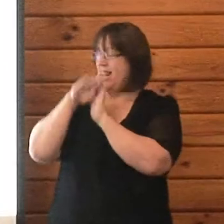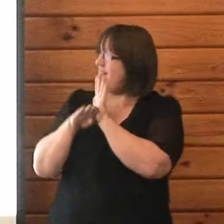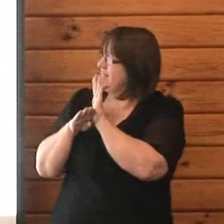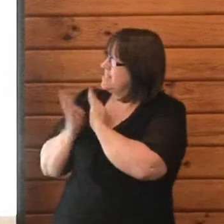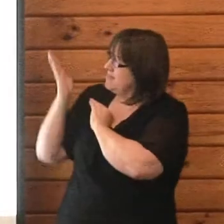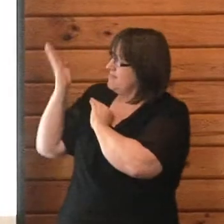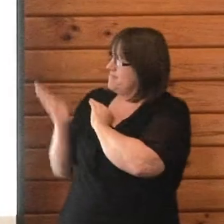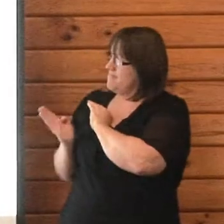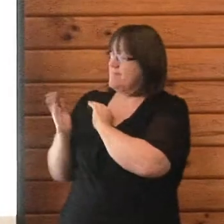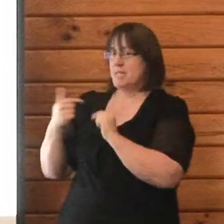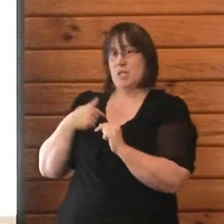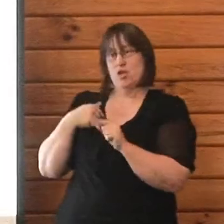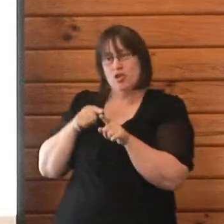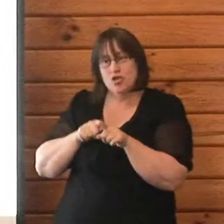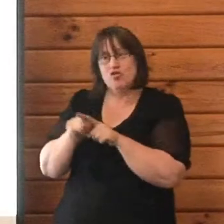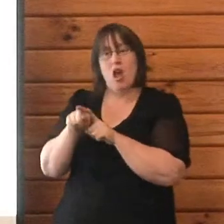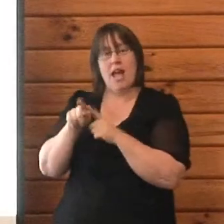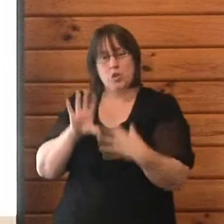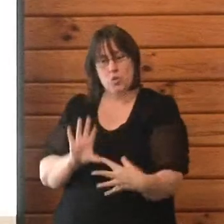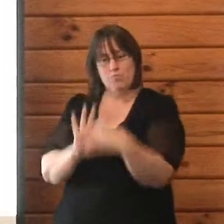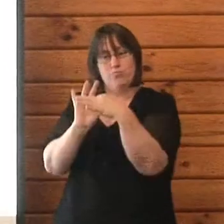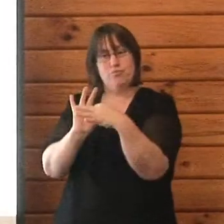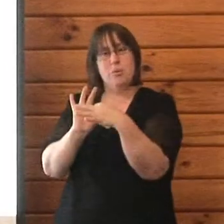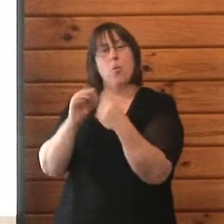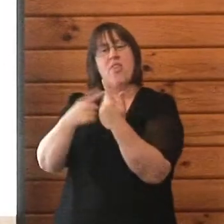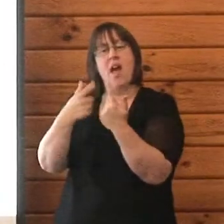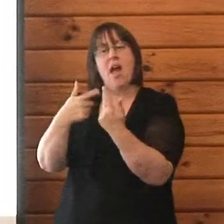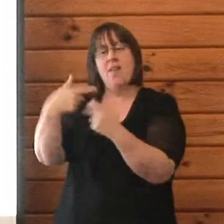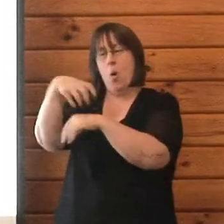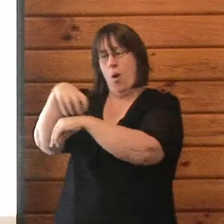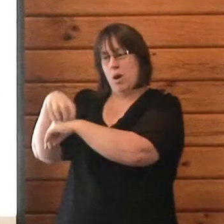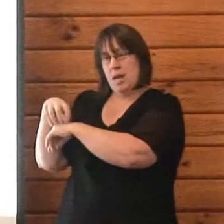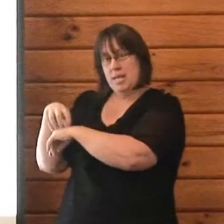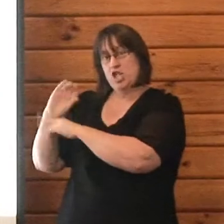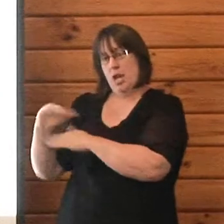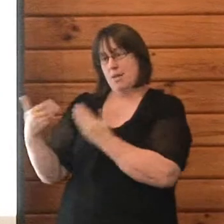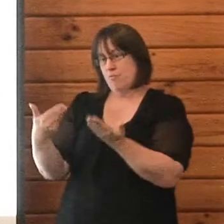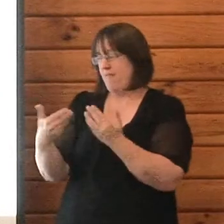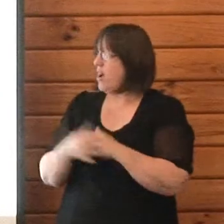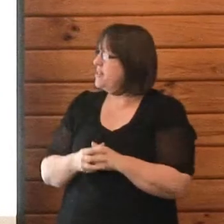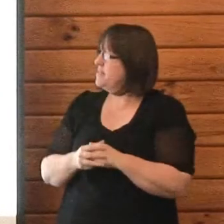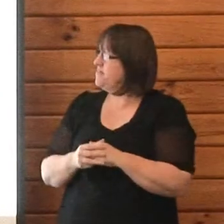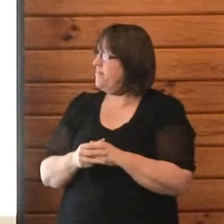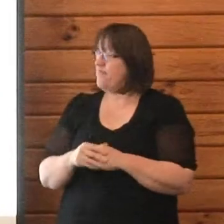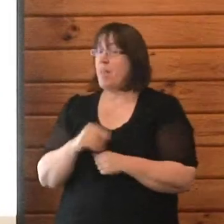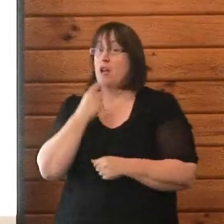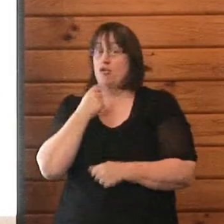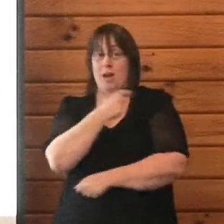engage with existing community providers. Red Cross is not used to being